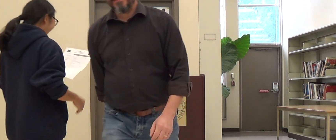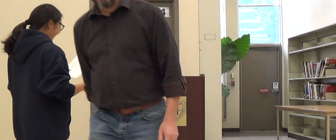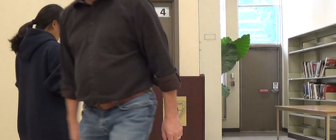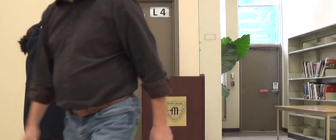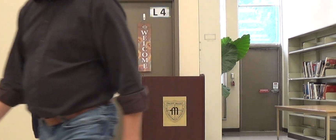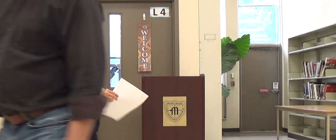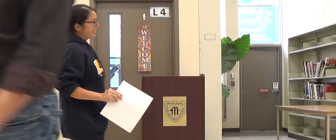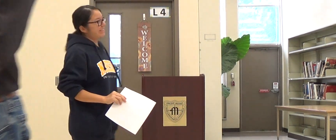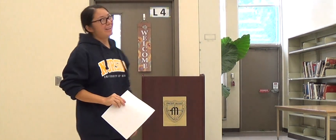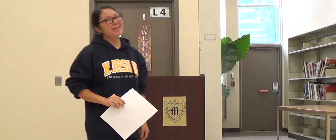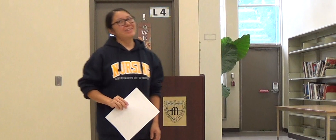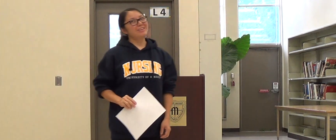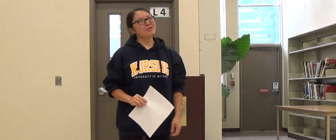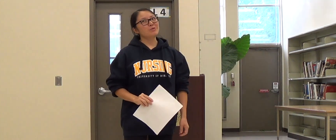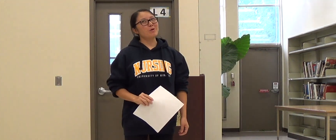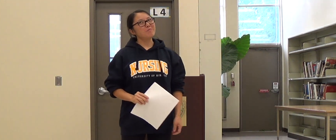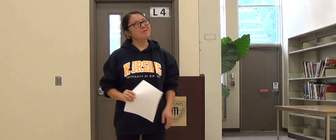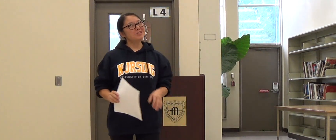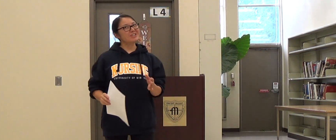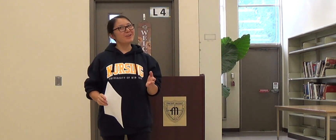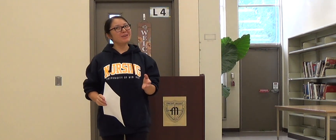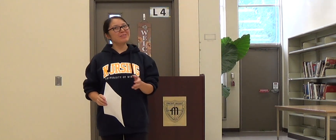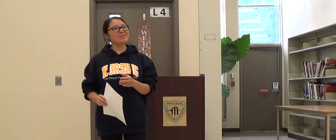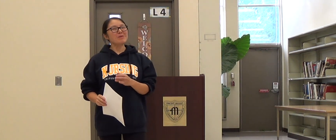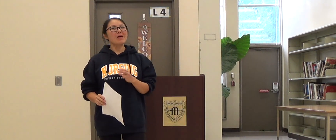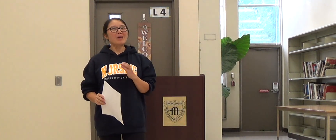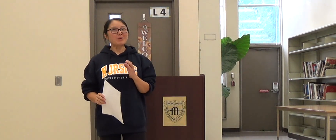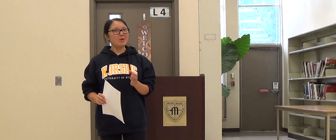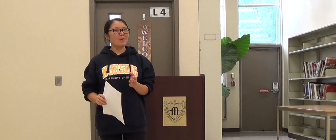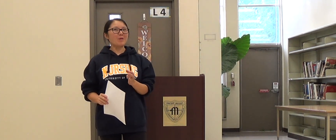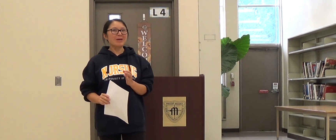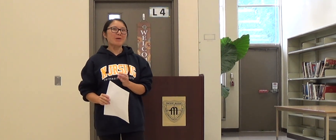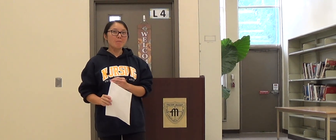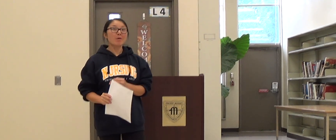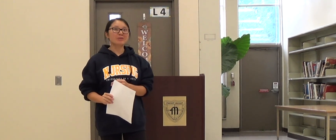I think you're wrong for sharing your money.